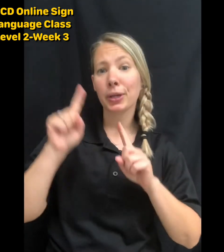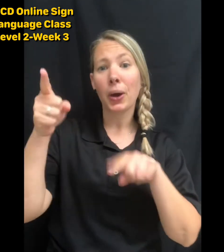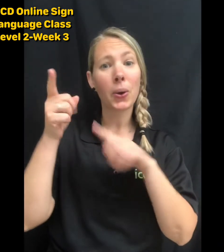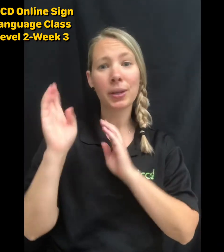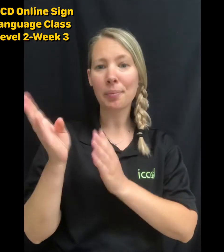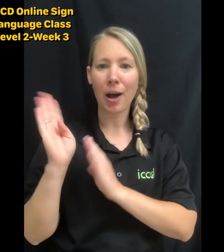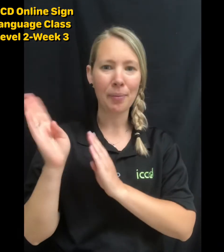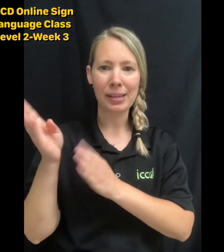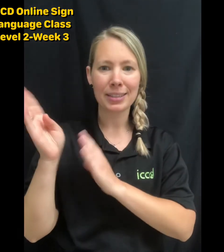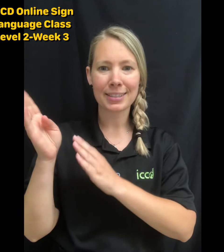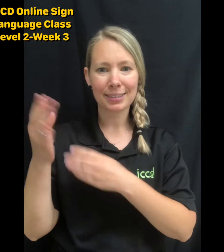go to the Bahamas.